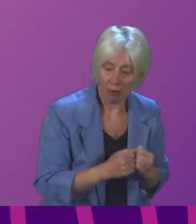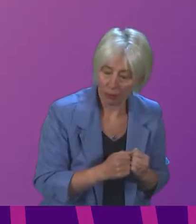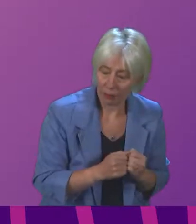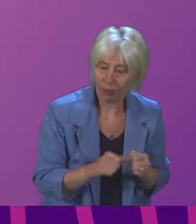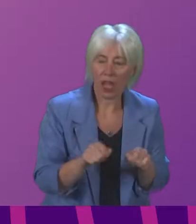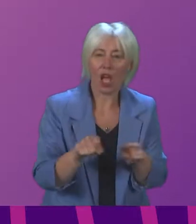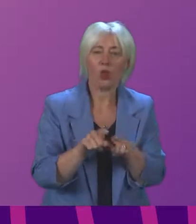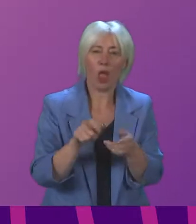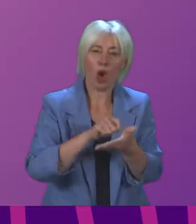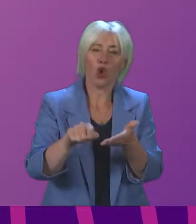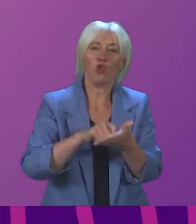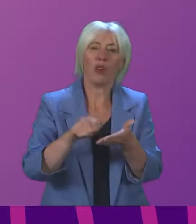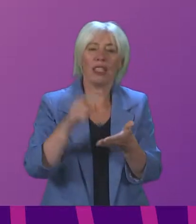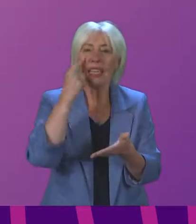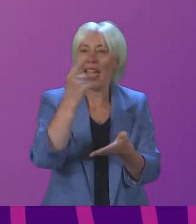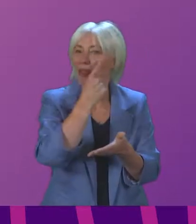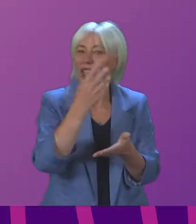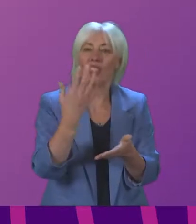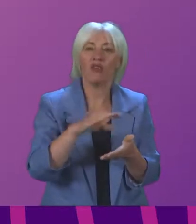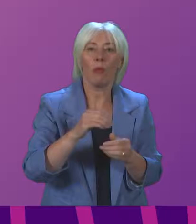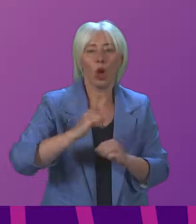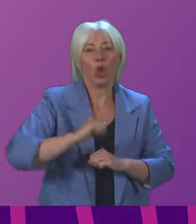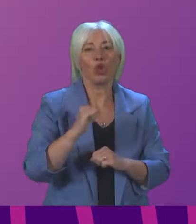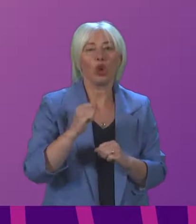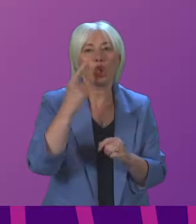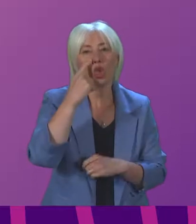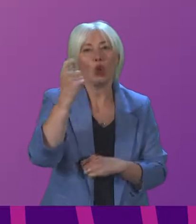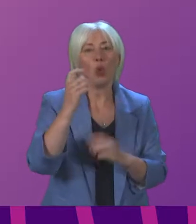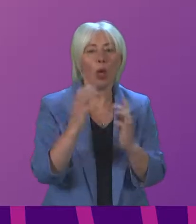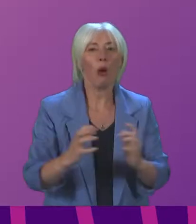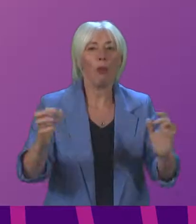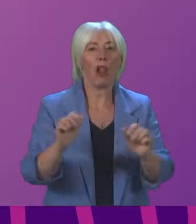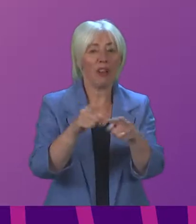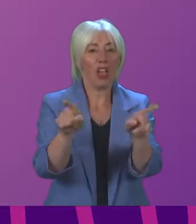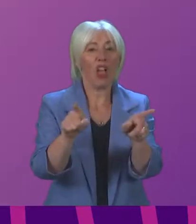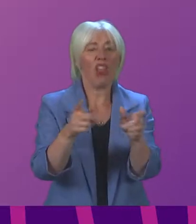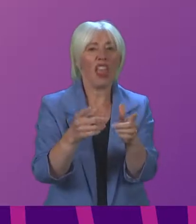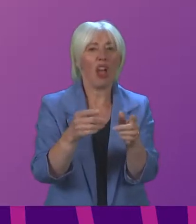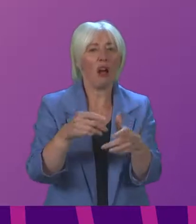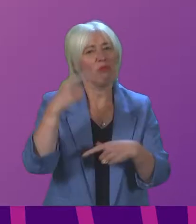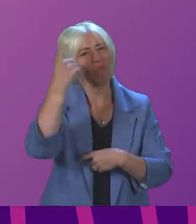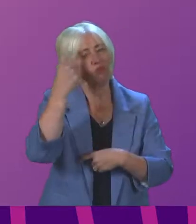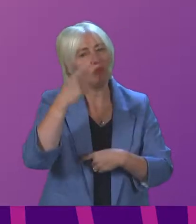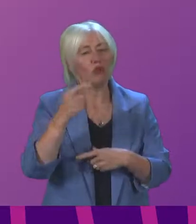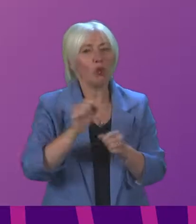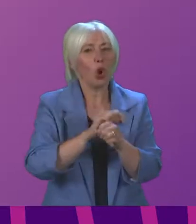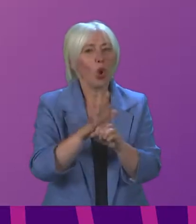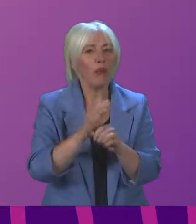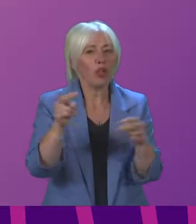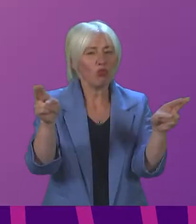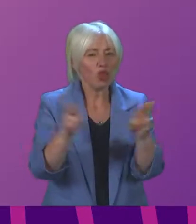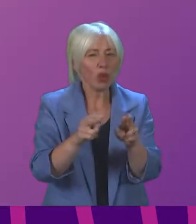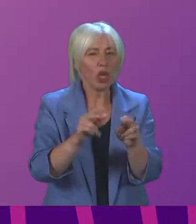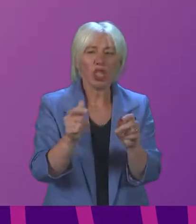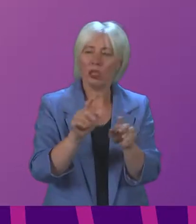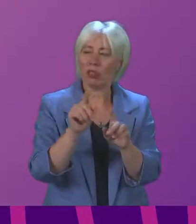evidence from members of the Scottish Youth Parliament about their general thoughts on COVID restrictions, how hard it was for them not to see